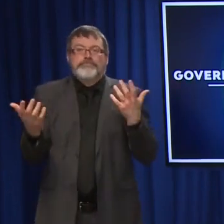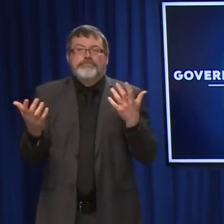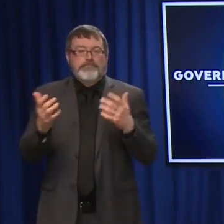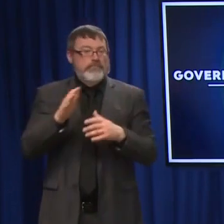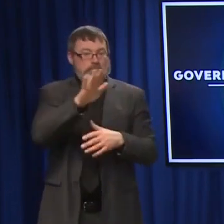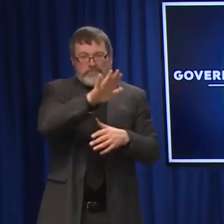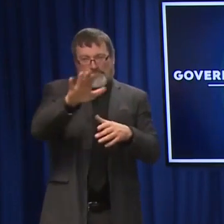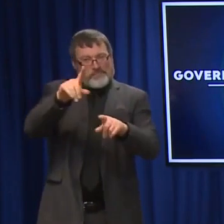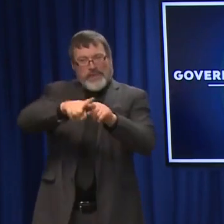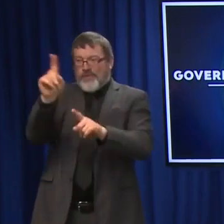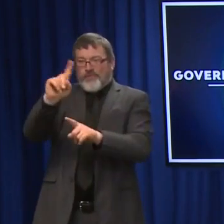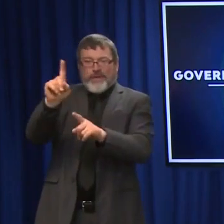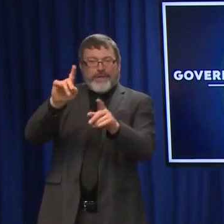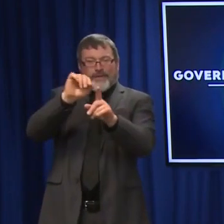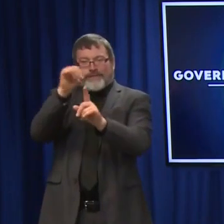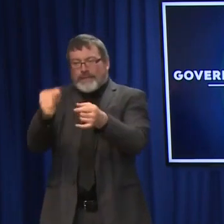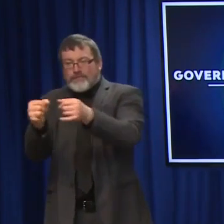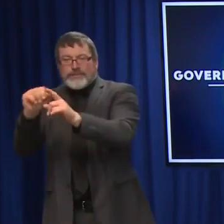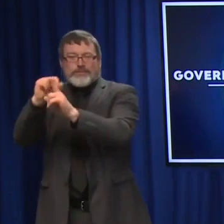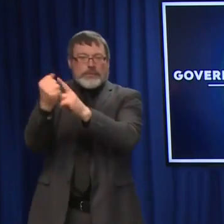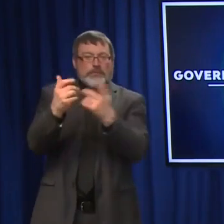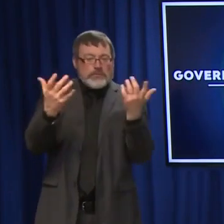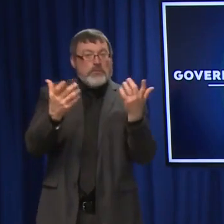people want the extra layer of protection,